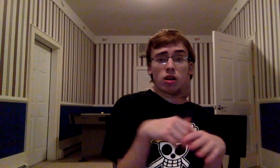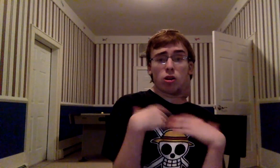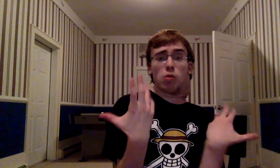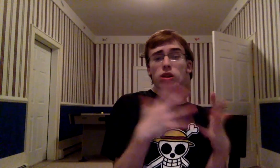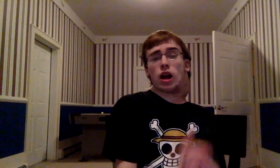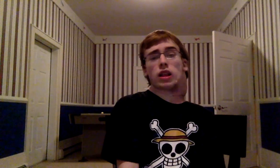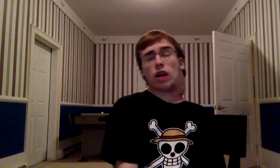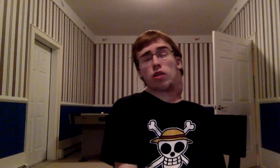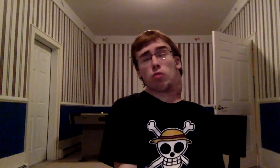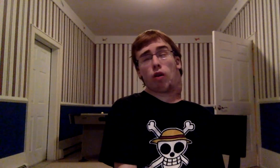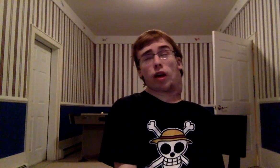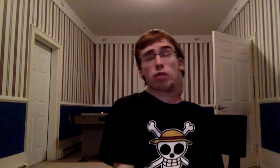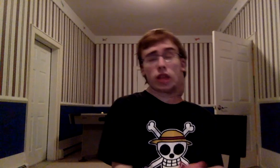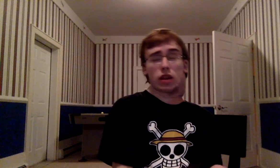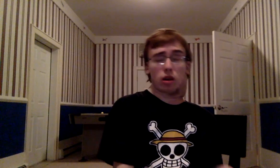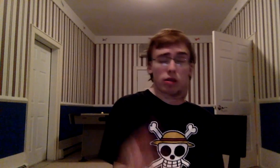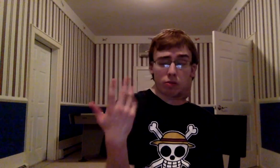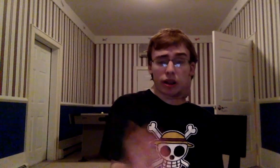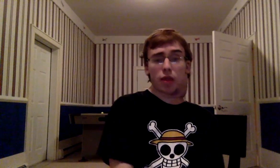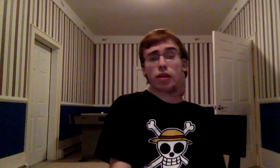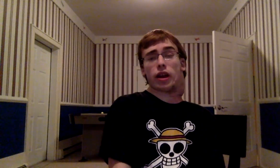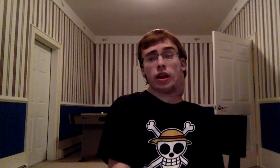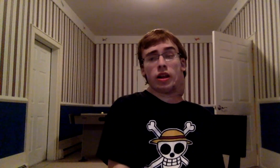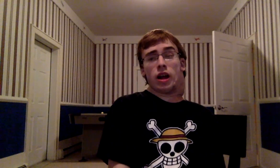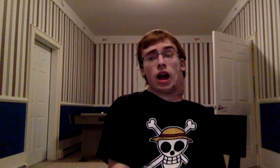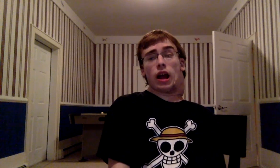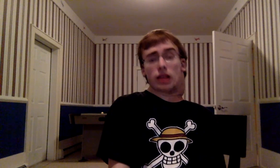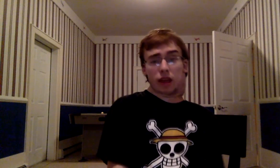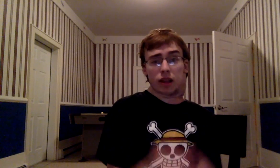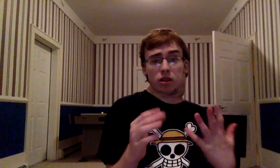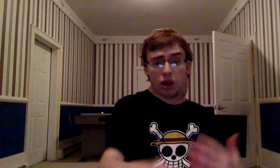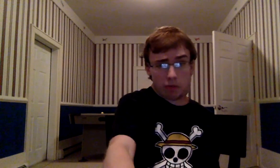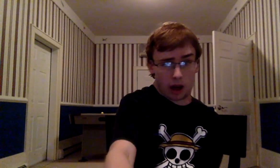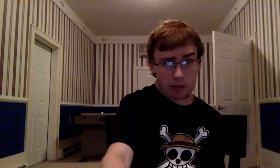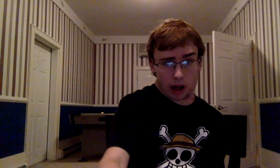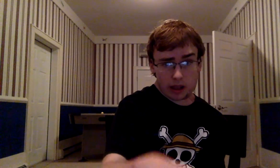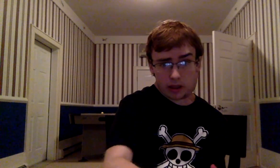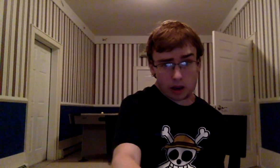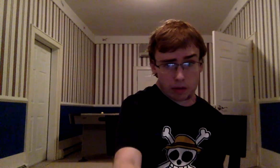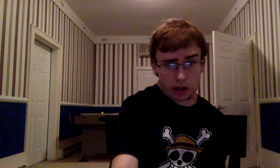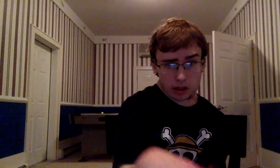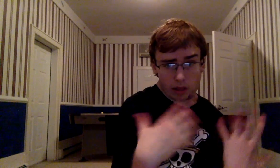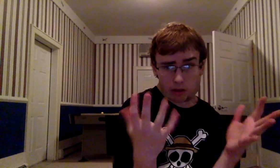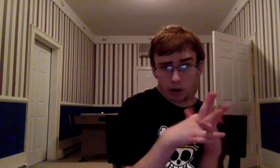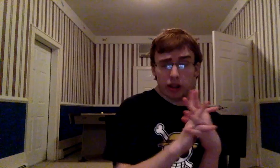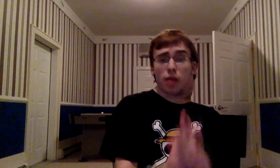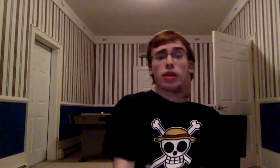Kubo did not have time to do all that He would have needed to go into 2017 And I think he said to Young I would, I need to go into like, 2017